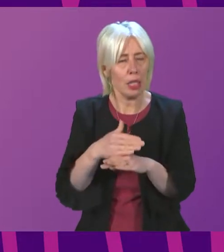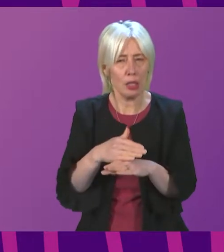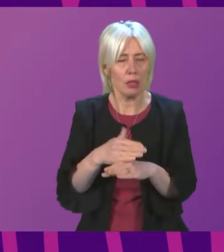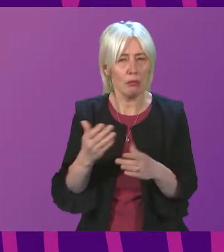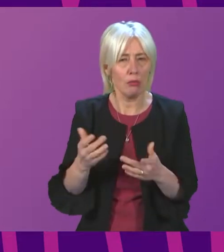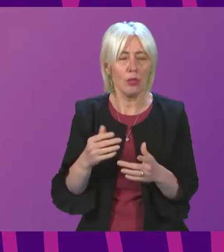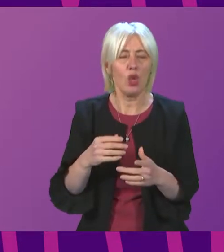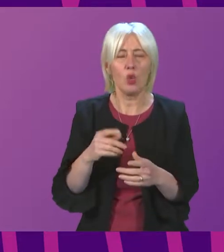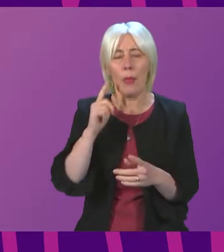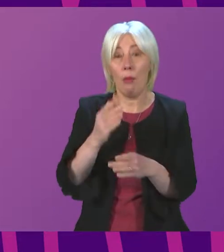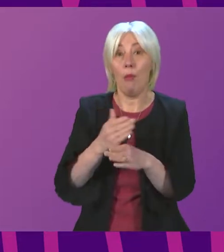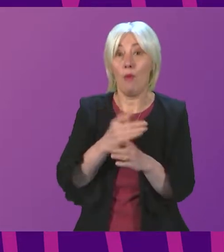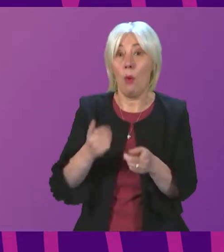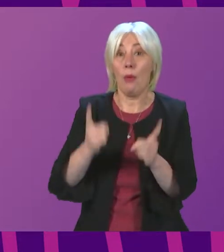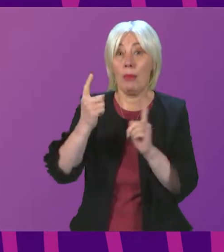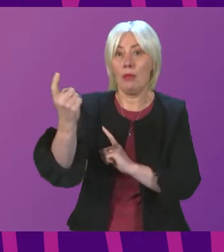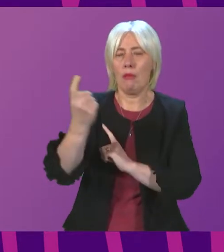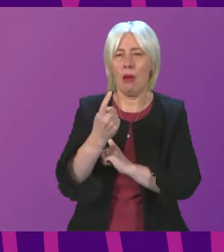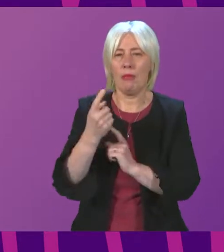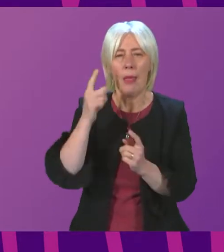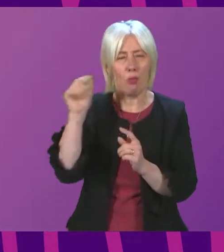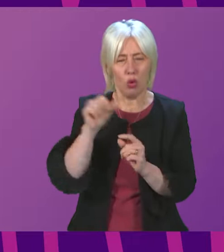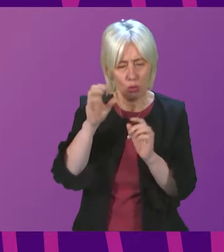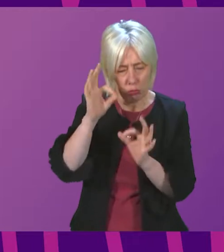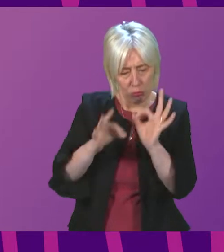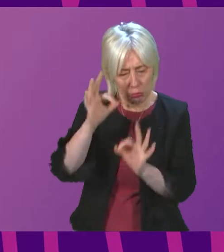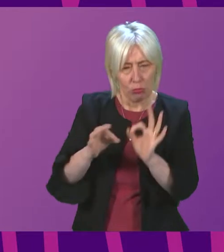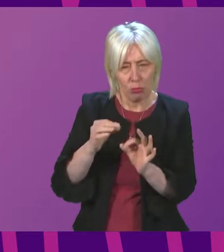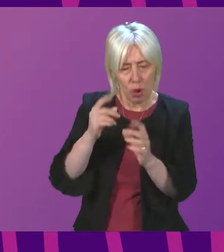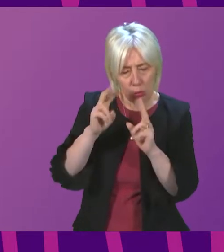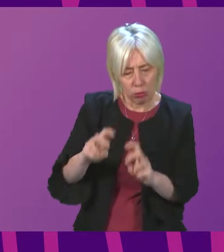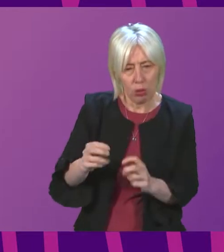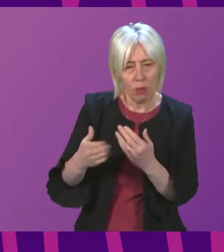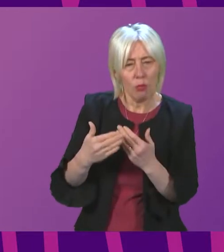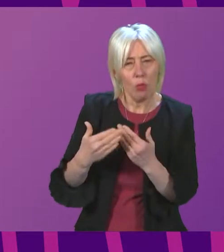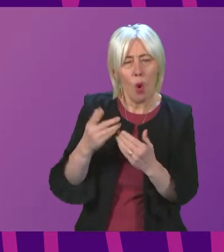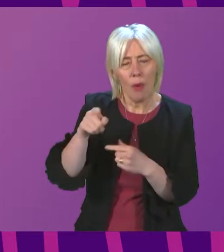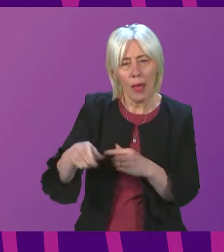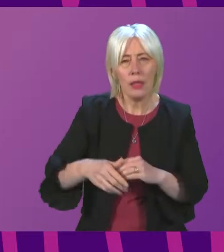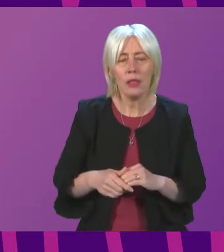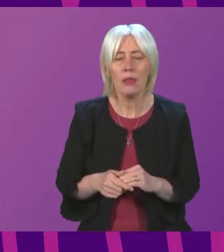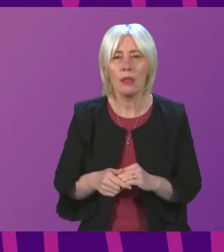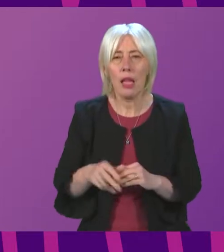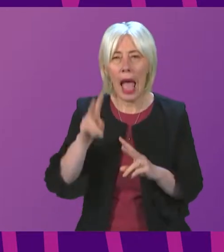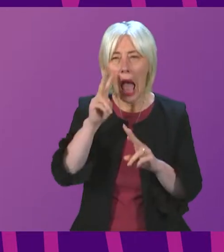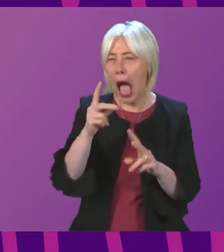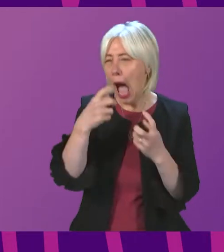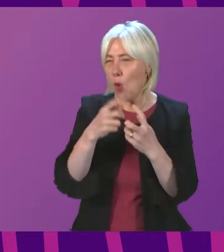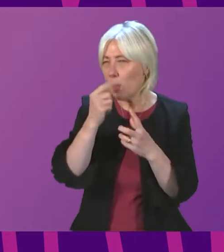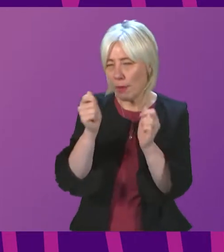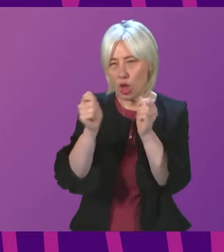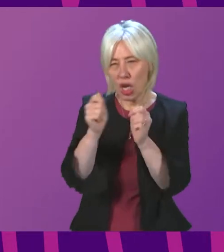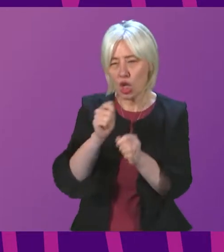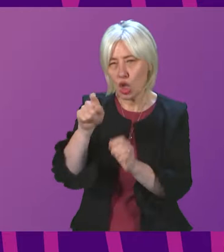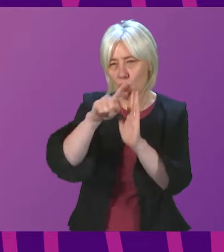to the minister coming to the committee it would be good to sort of probe that particular matter and with a view to npf4 and how that could be changed um